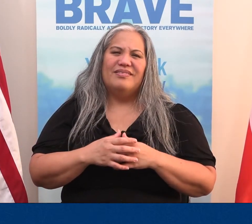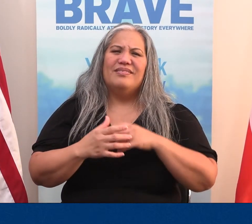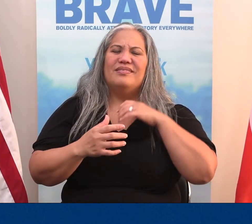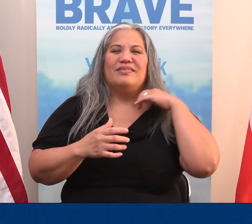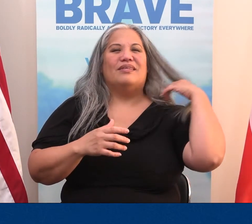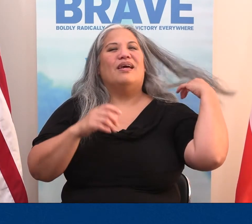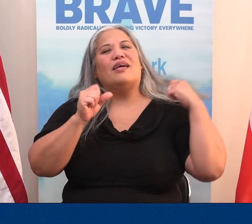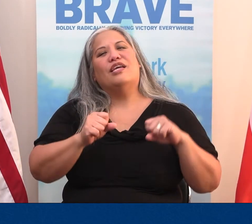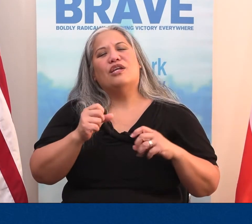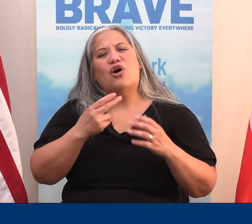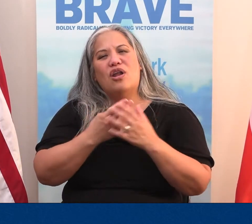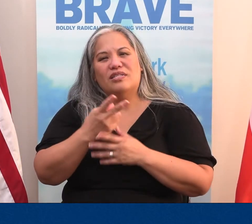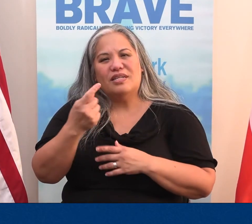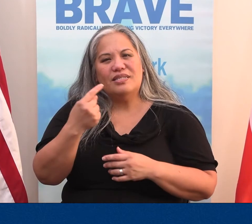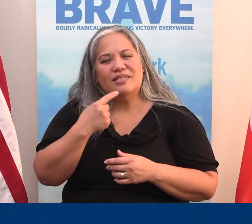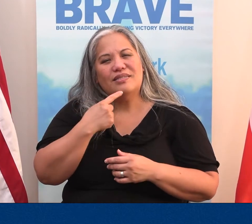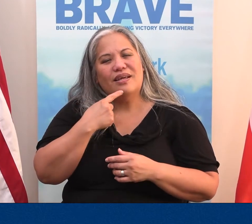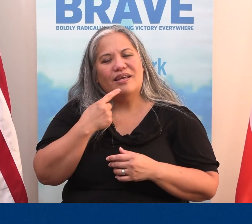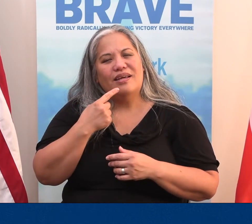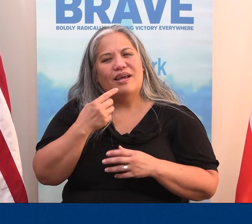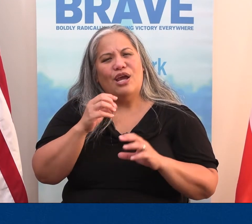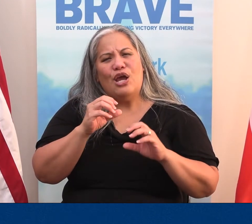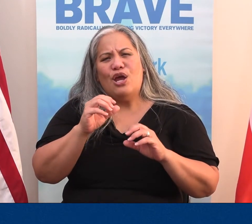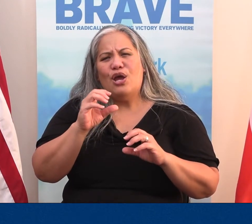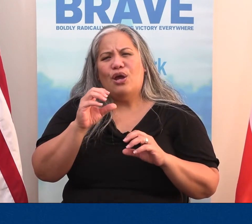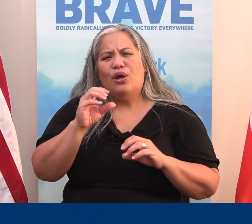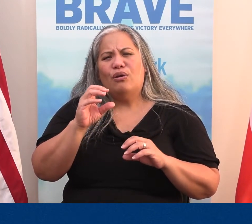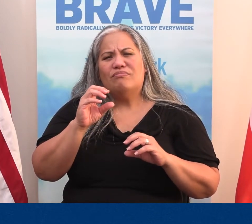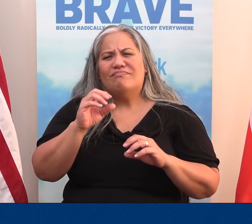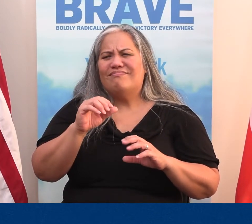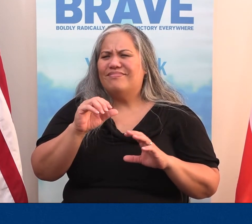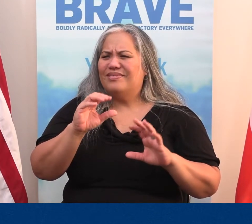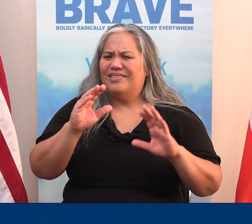I mean, I can honestly say, there's no other teacher like you.